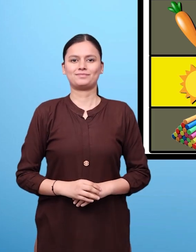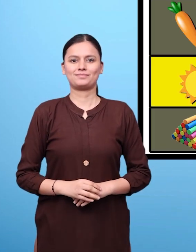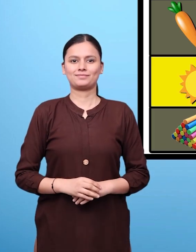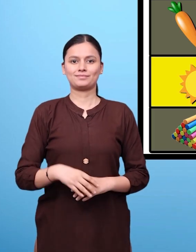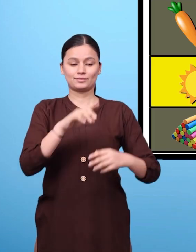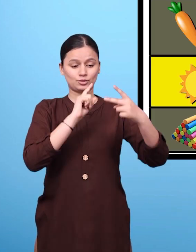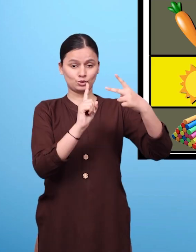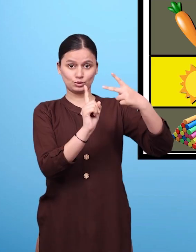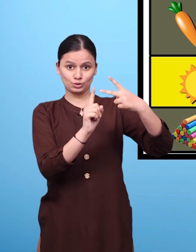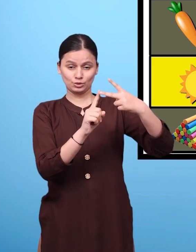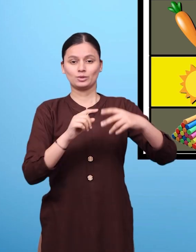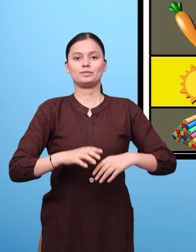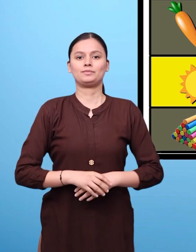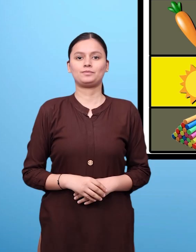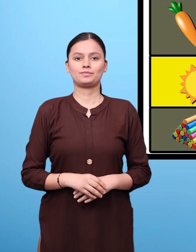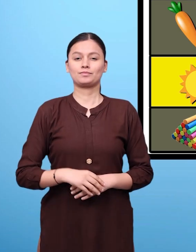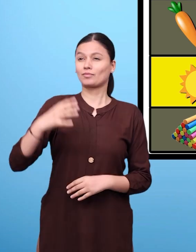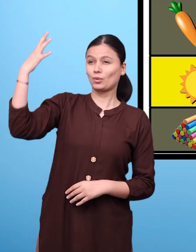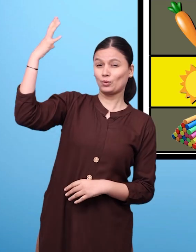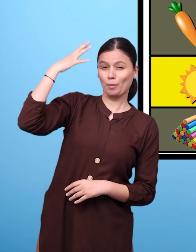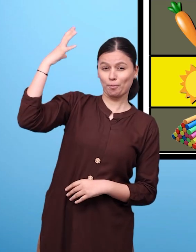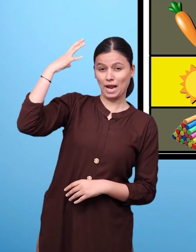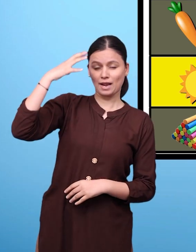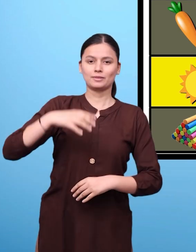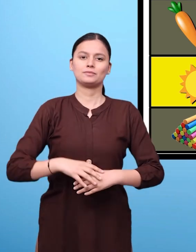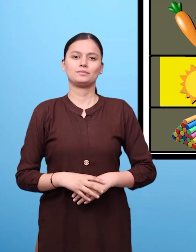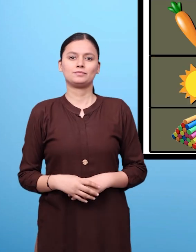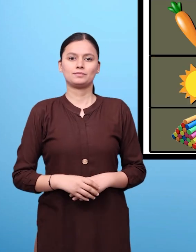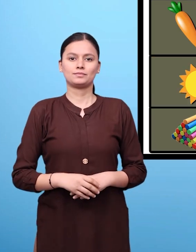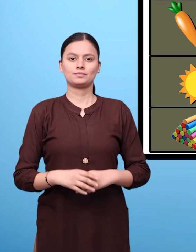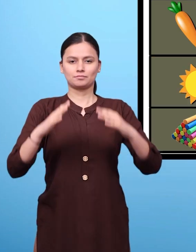In the second row we have sun house